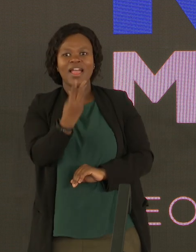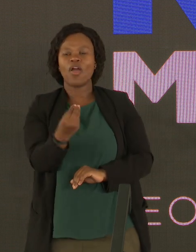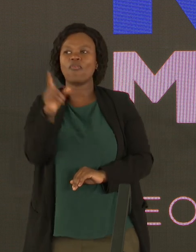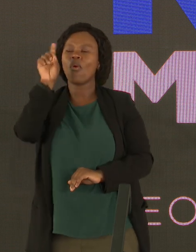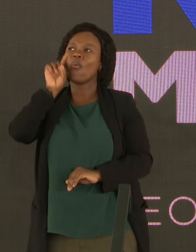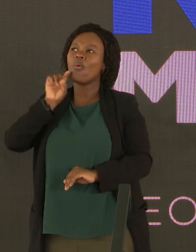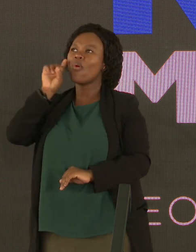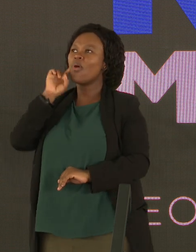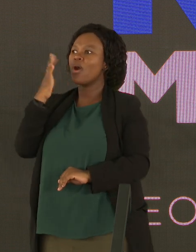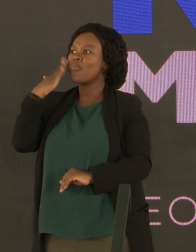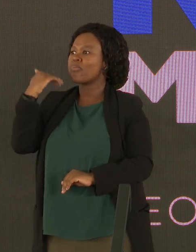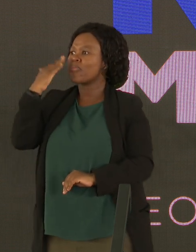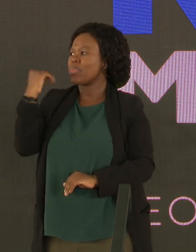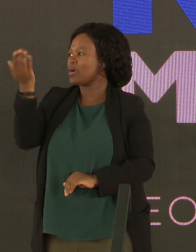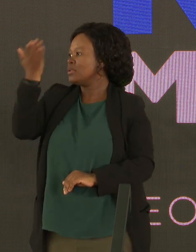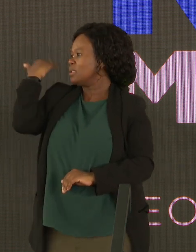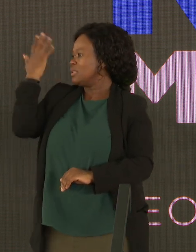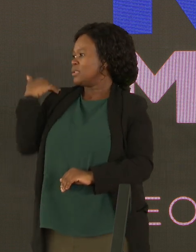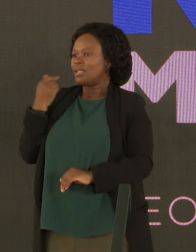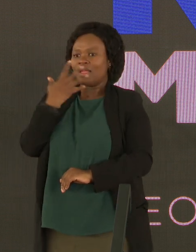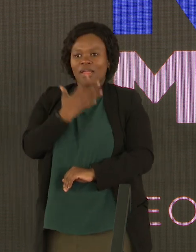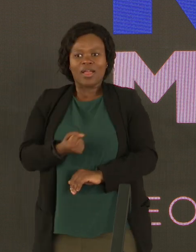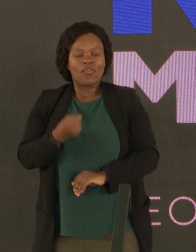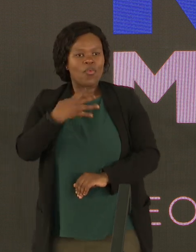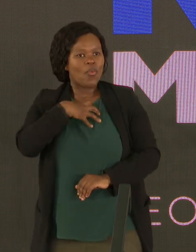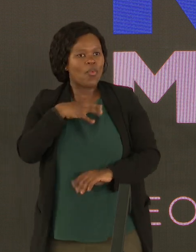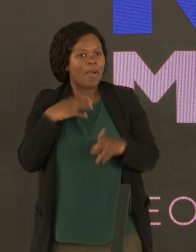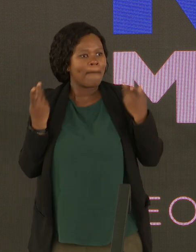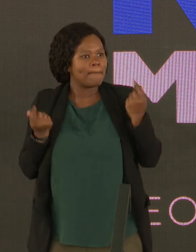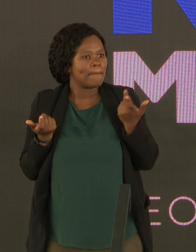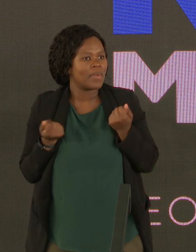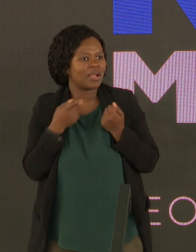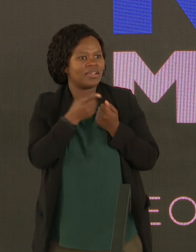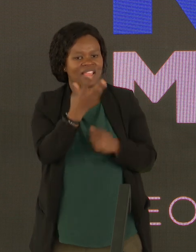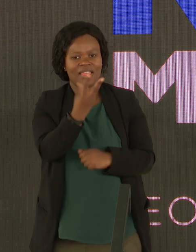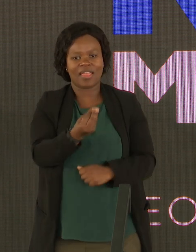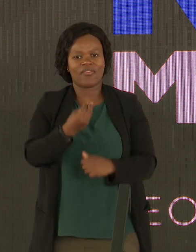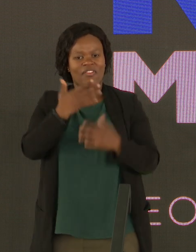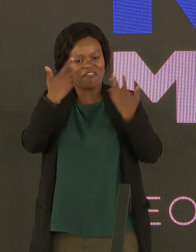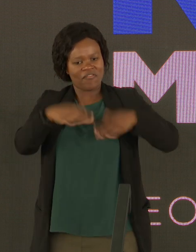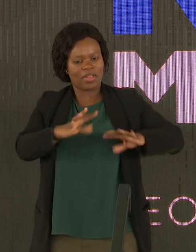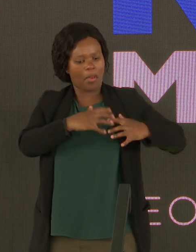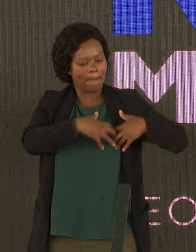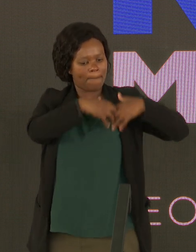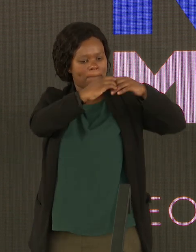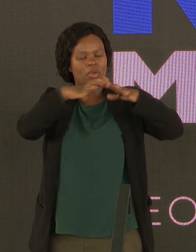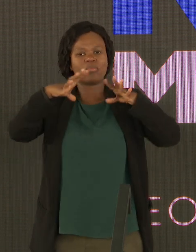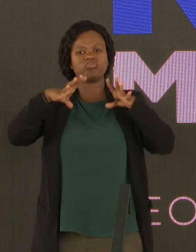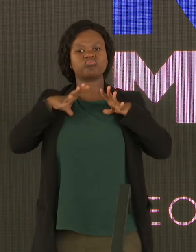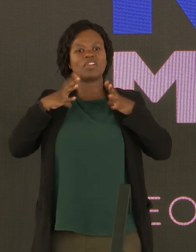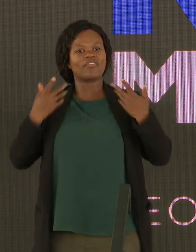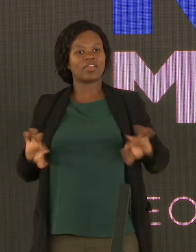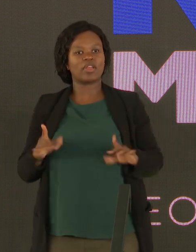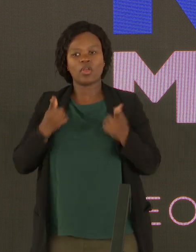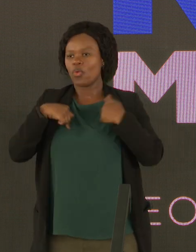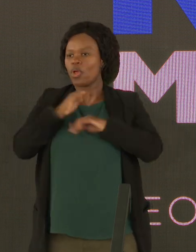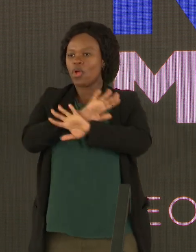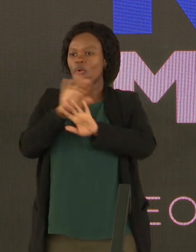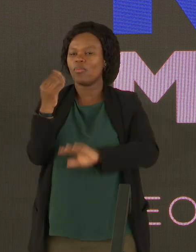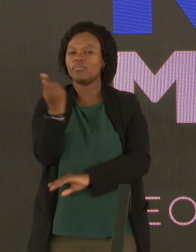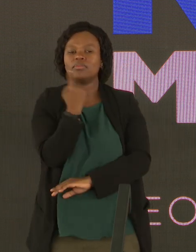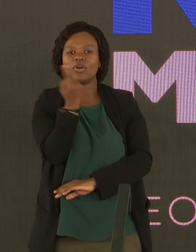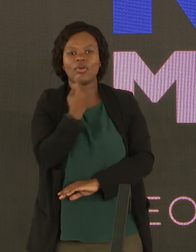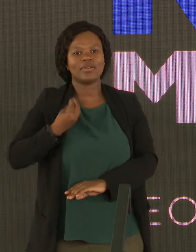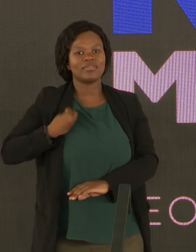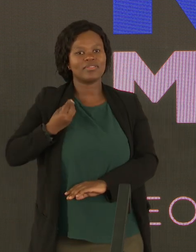men who descend from old money that has enabled their own wealth. And so we as young people, not just as young people, but South